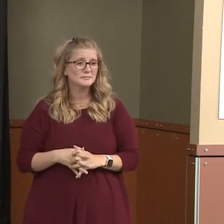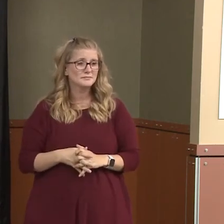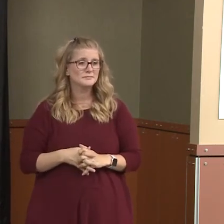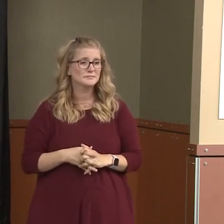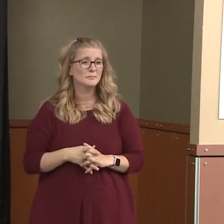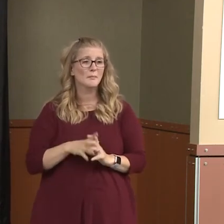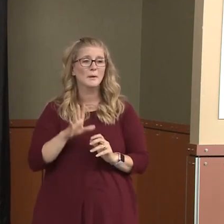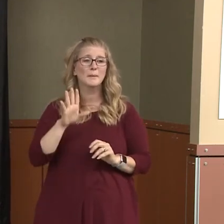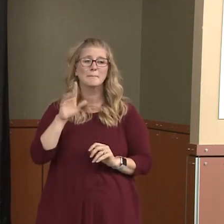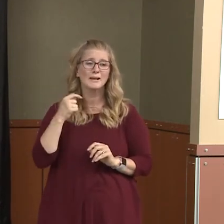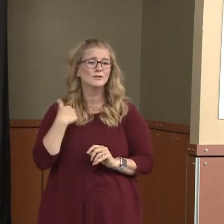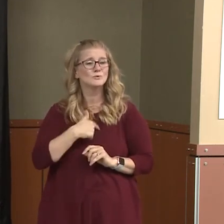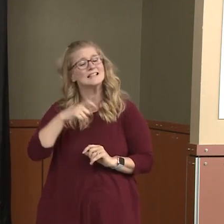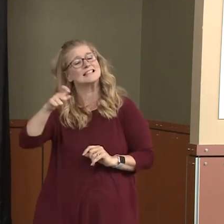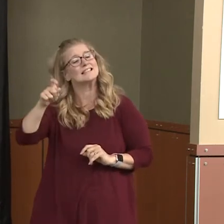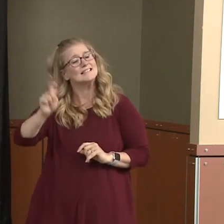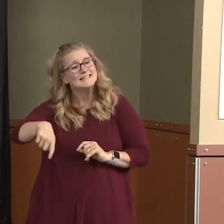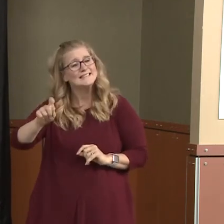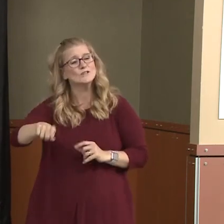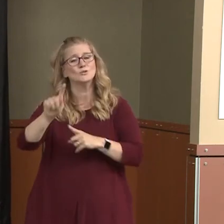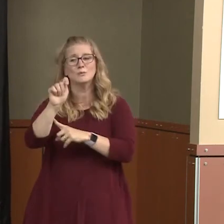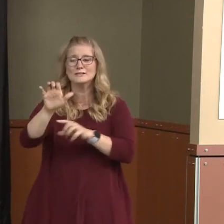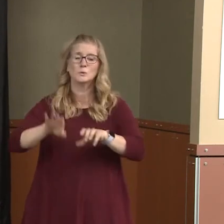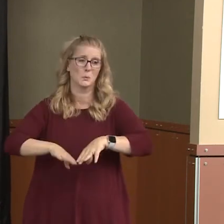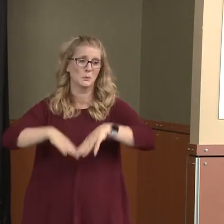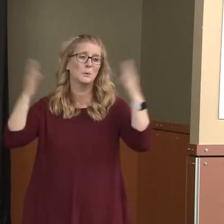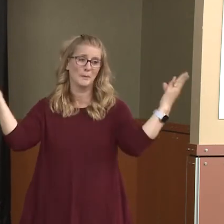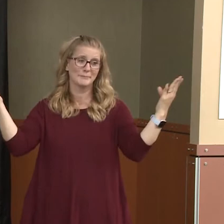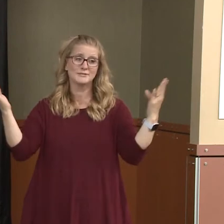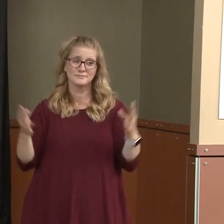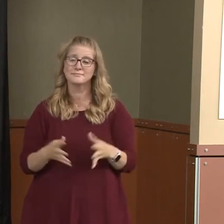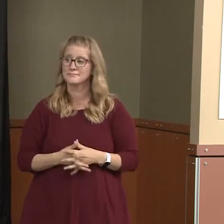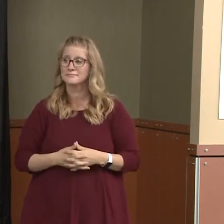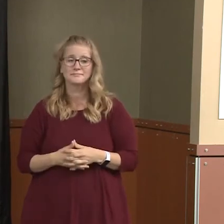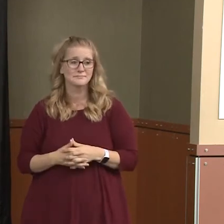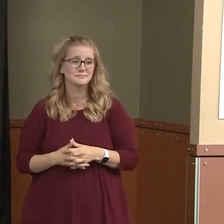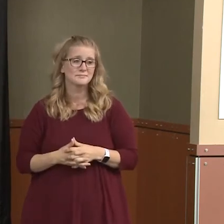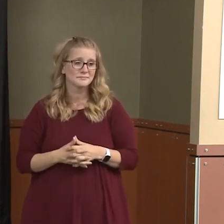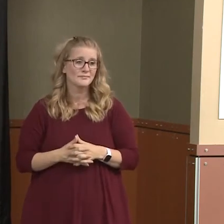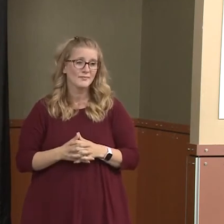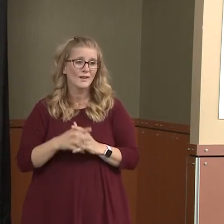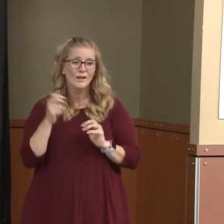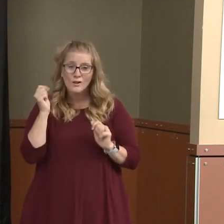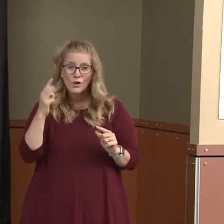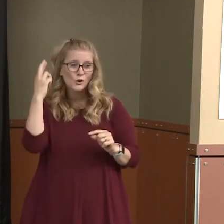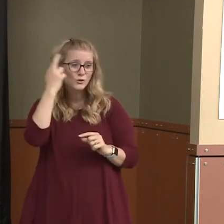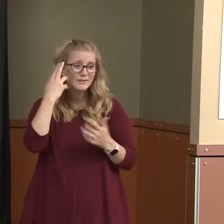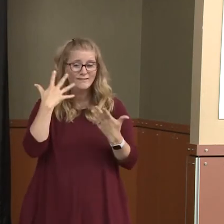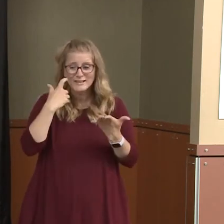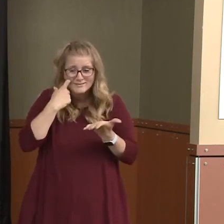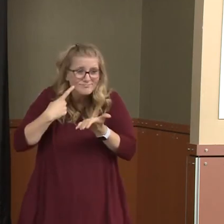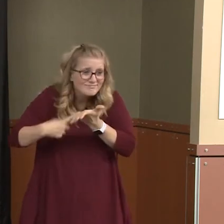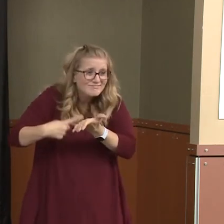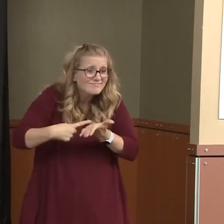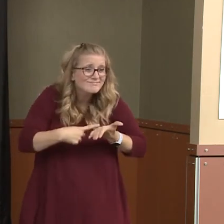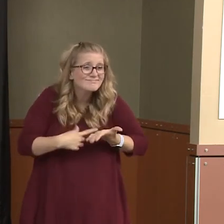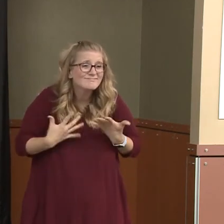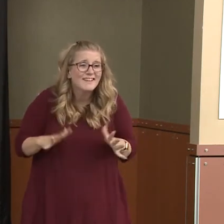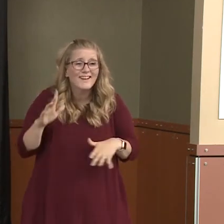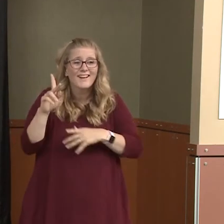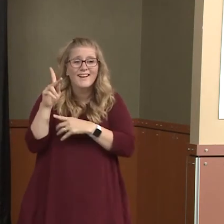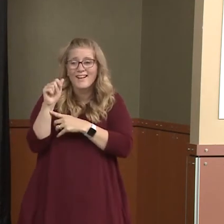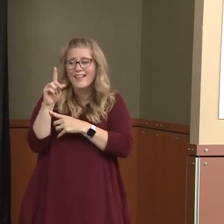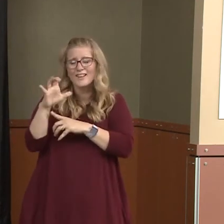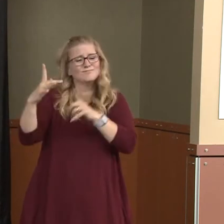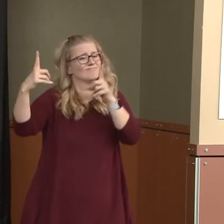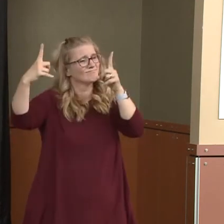need the Tri-Cities to open up for all the reasons that have been talked about. And us at Cadillac, we definitely agree with that. I think the